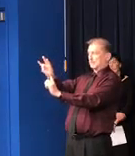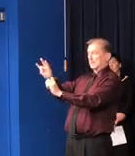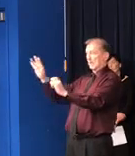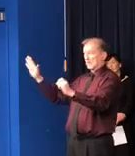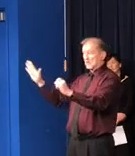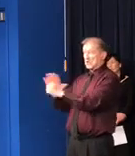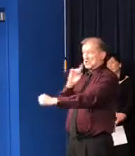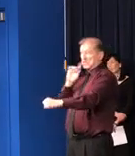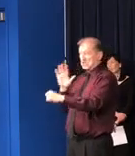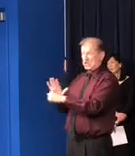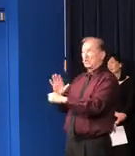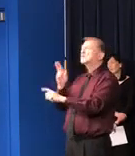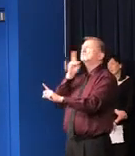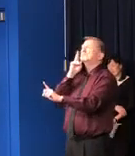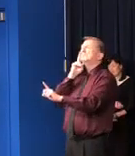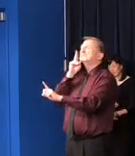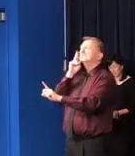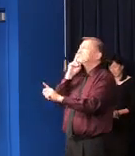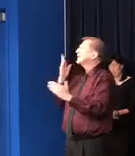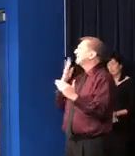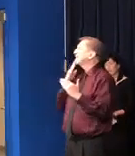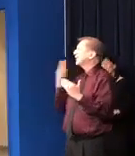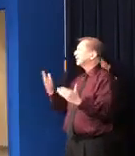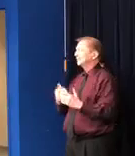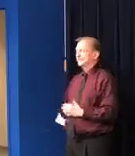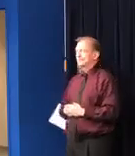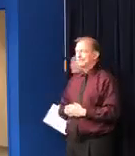extends to. Thank you. Thank you very much.